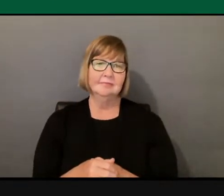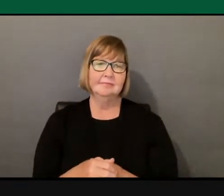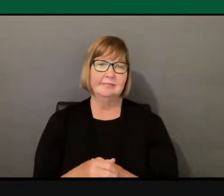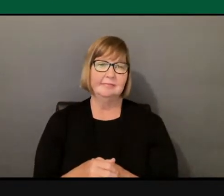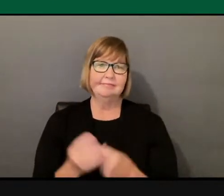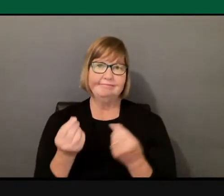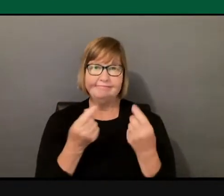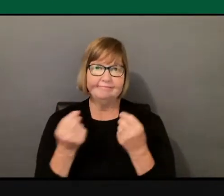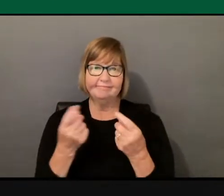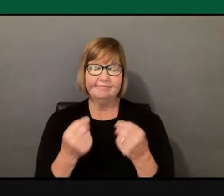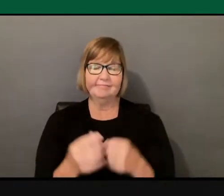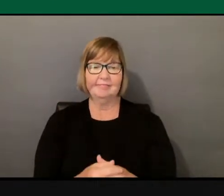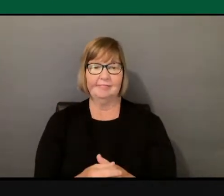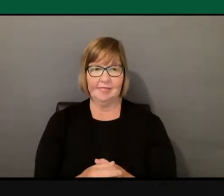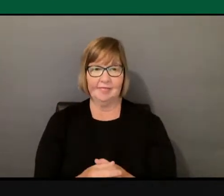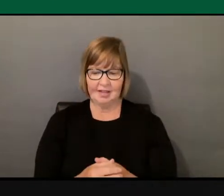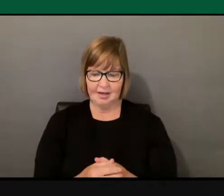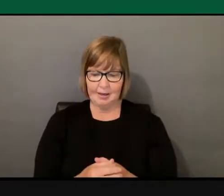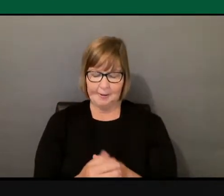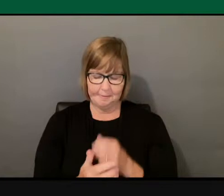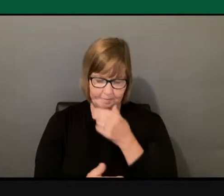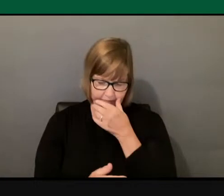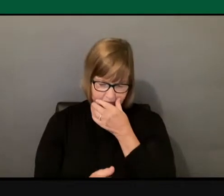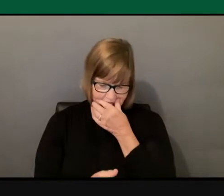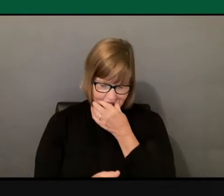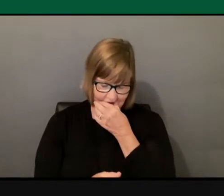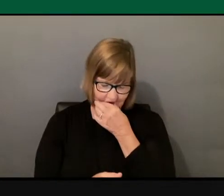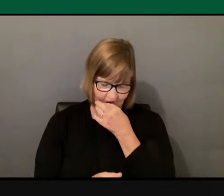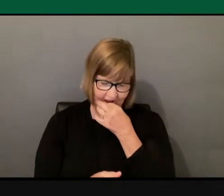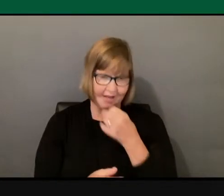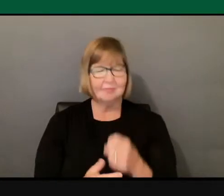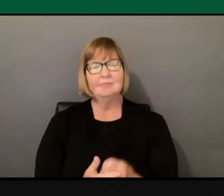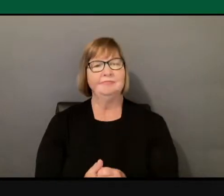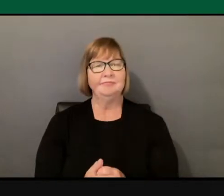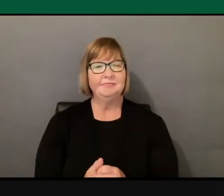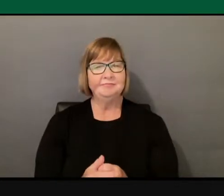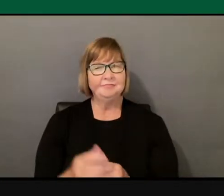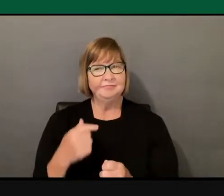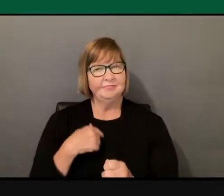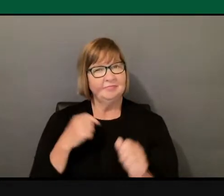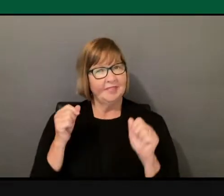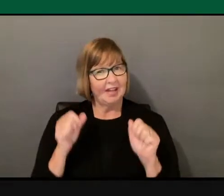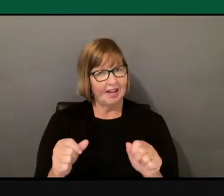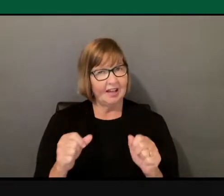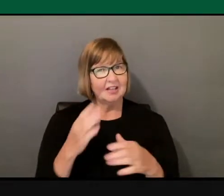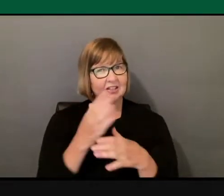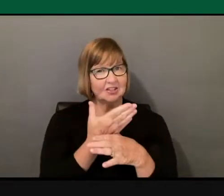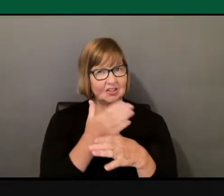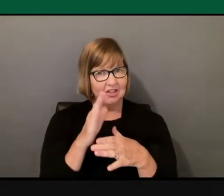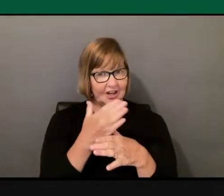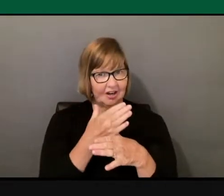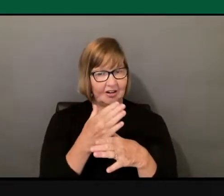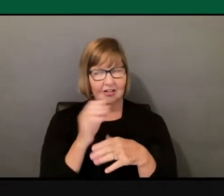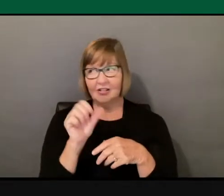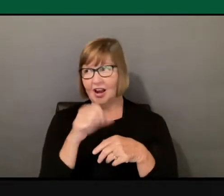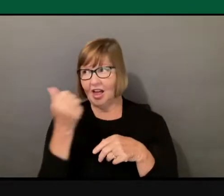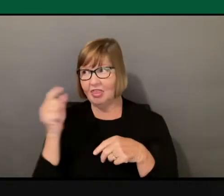I can just share with you what I have researched and seeing other campuses and what they've done.